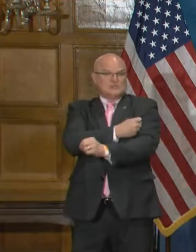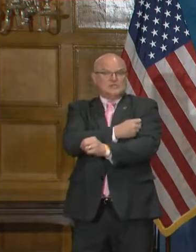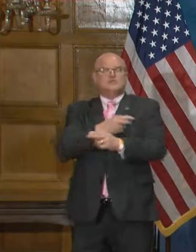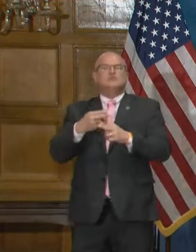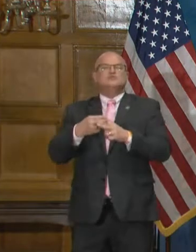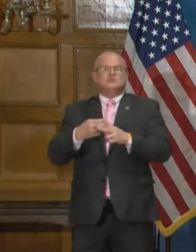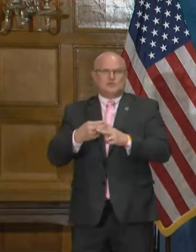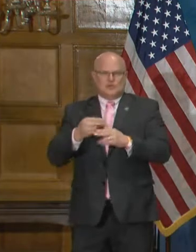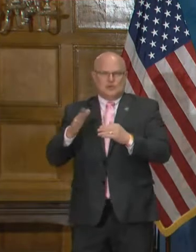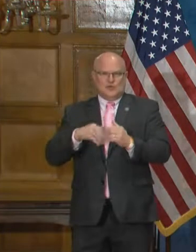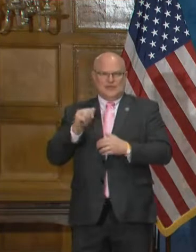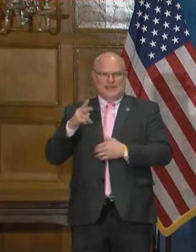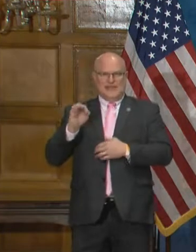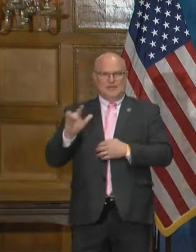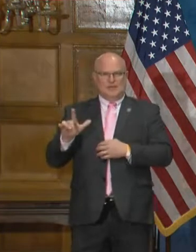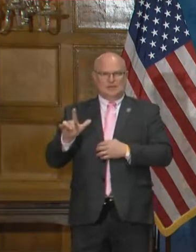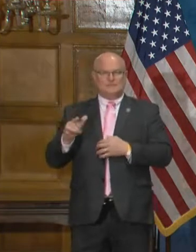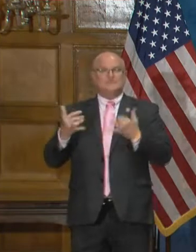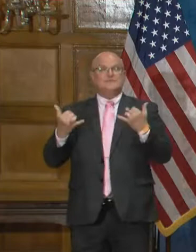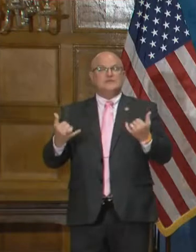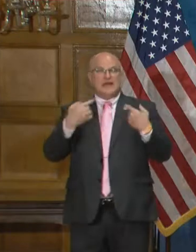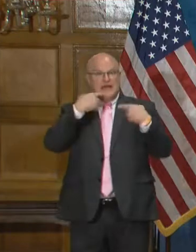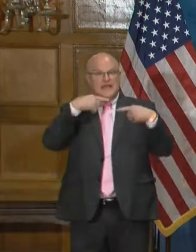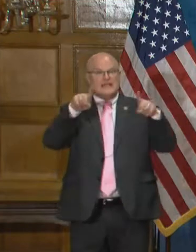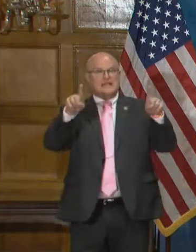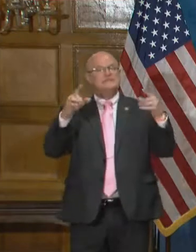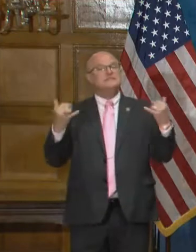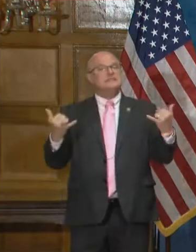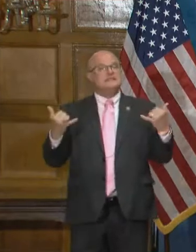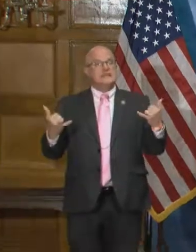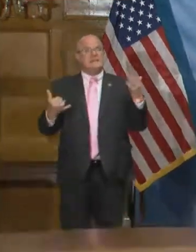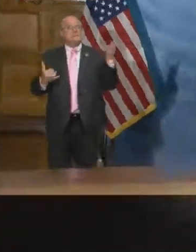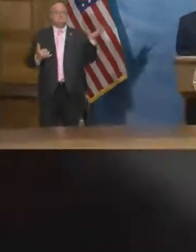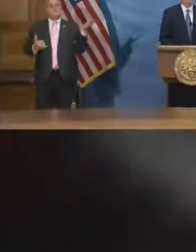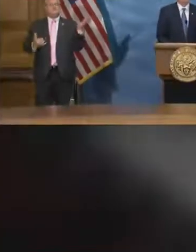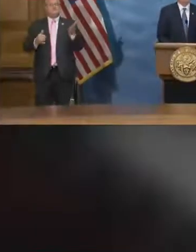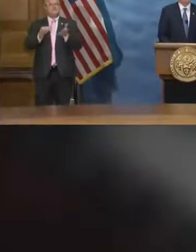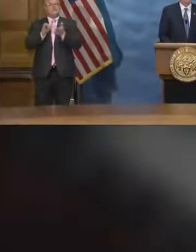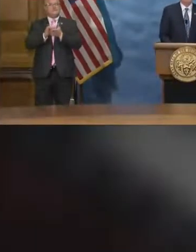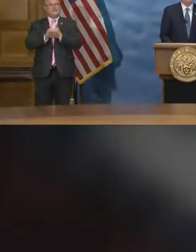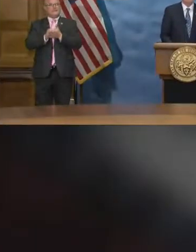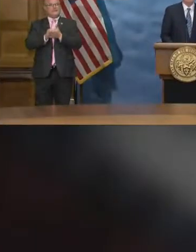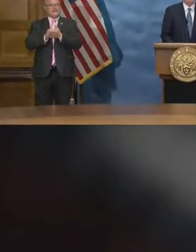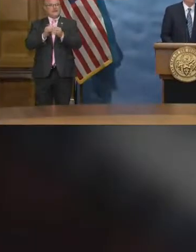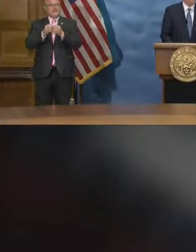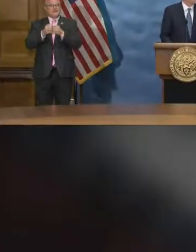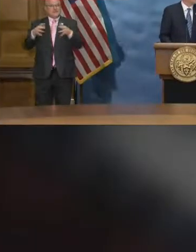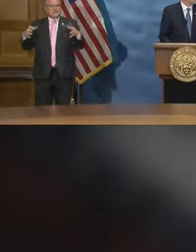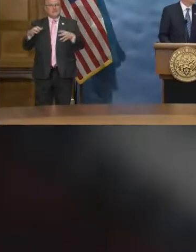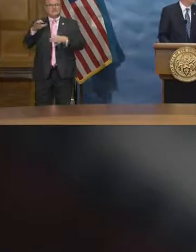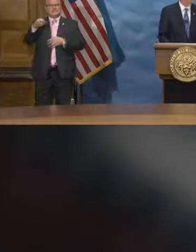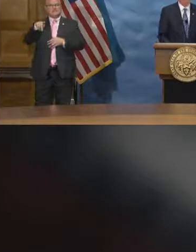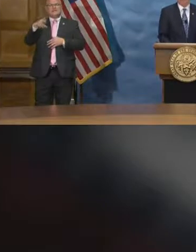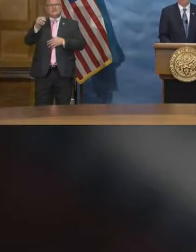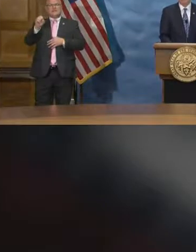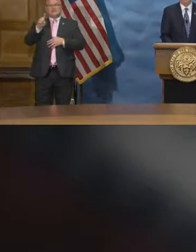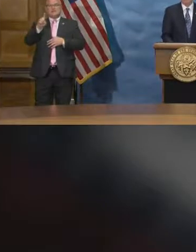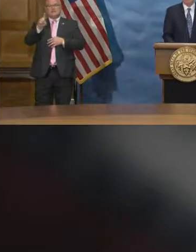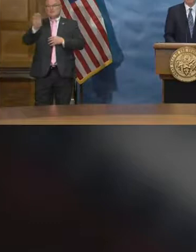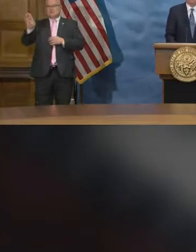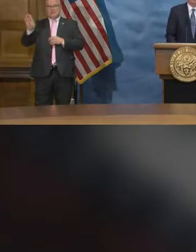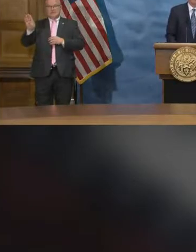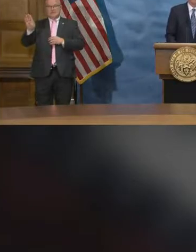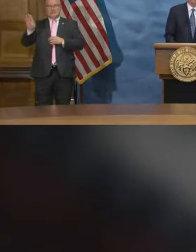leads to the announcement for today that I'm expanding phase 1b after